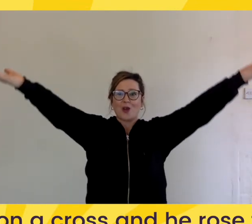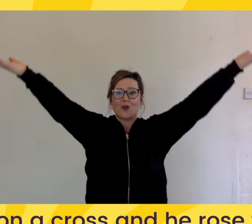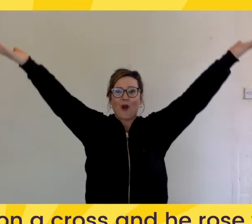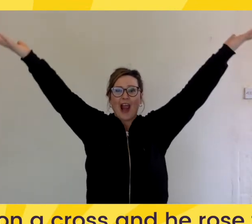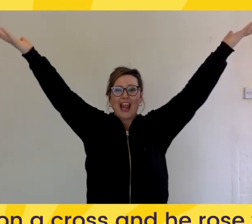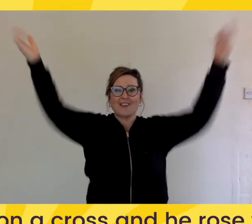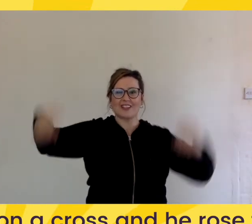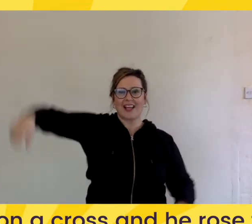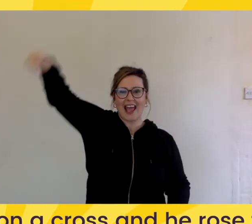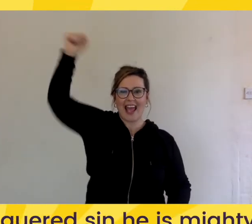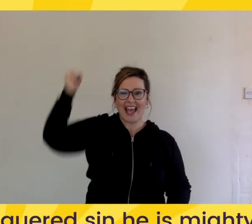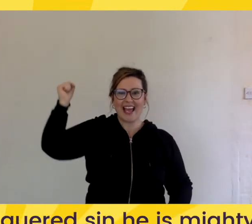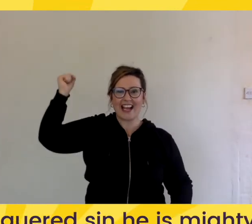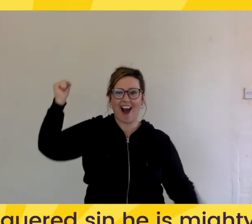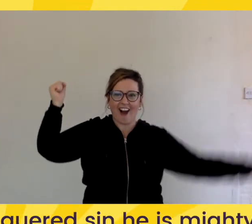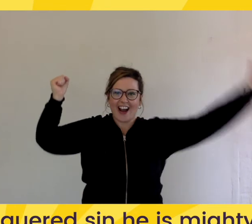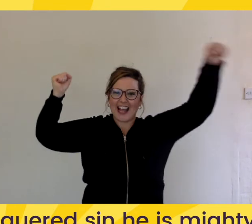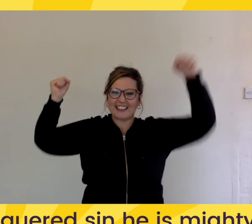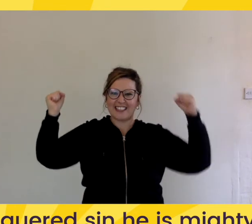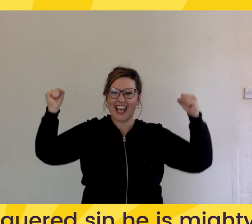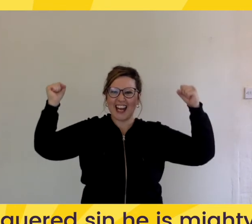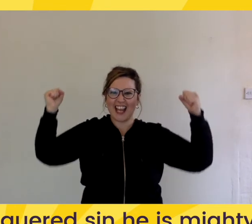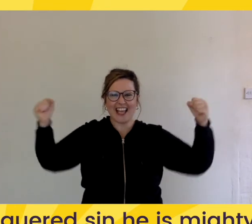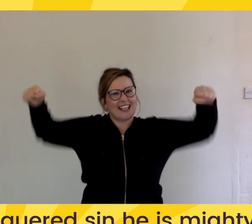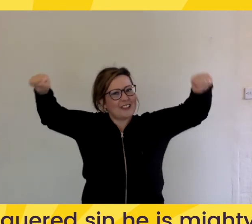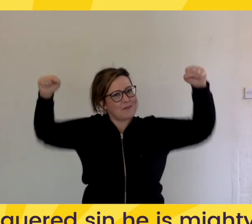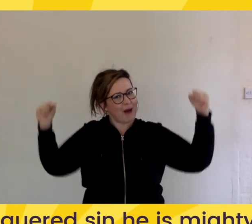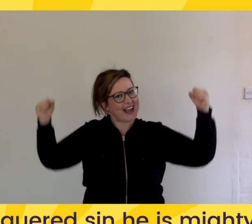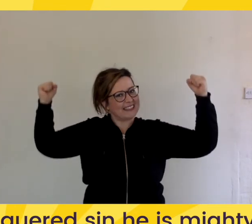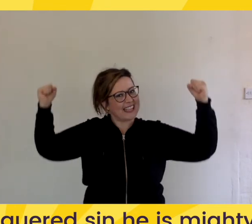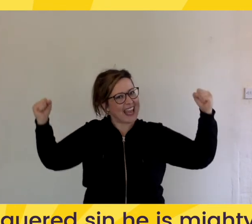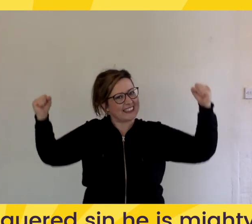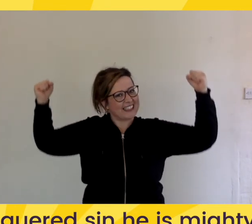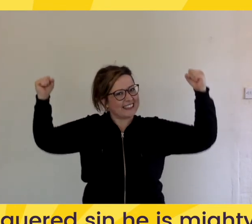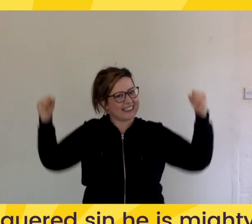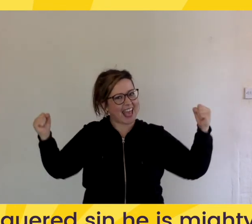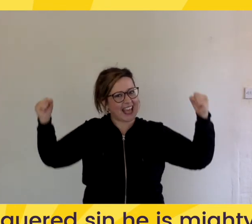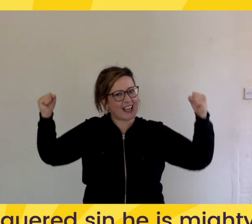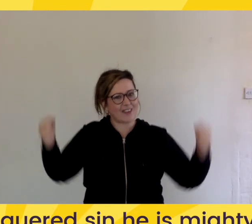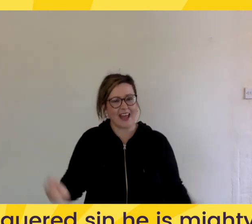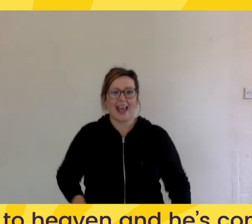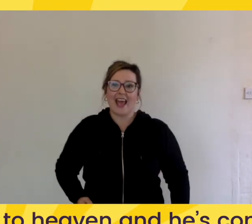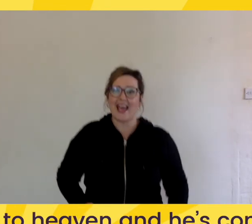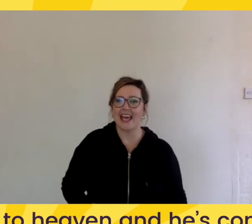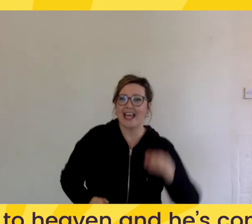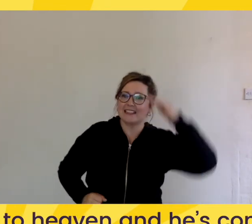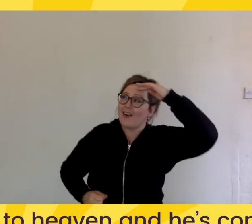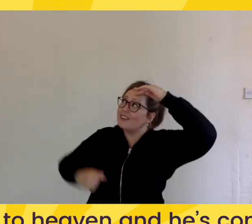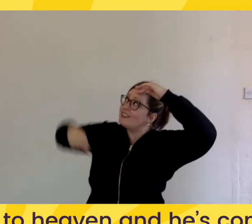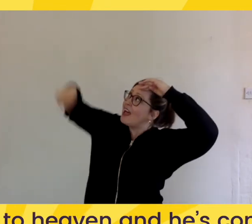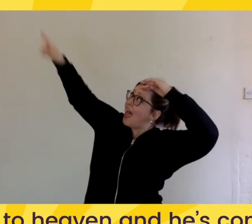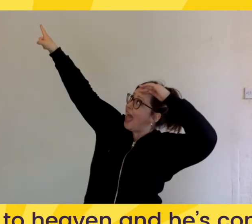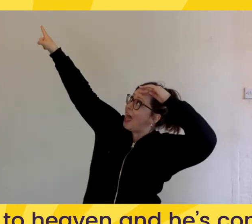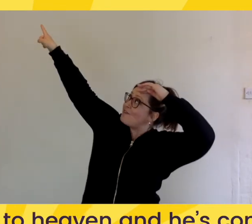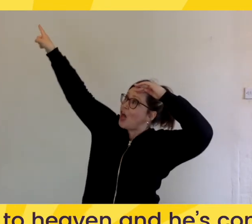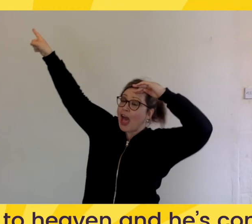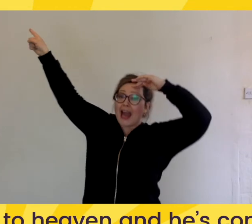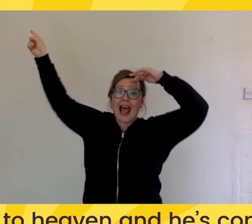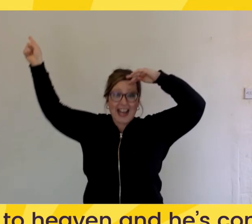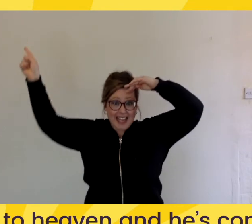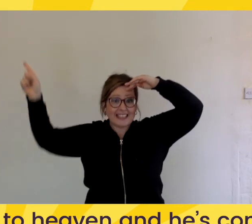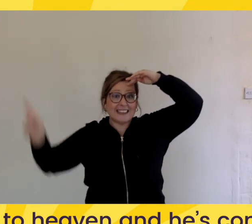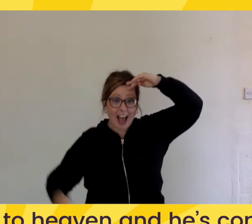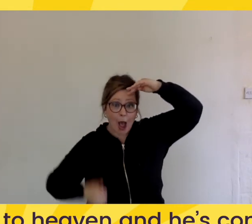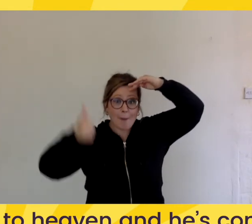from the grave He conquered sin, He is mighty to save He went to heaven